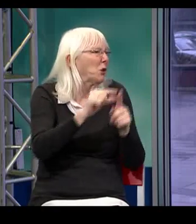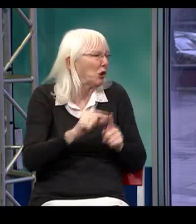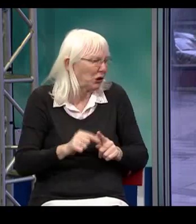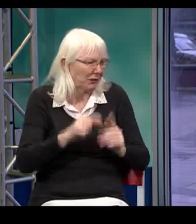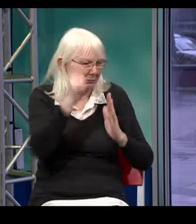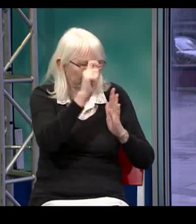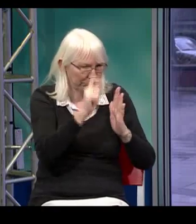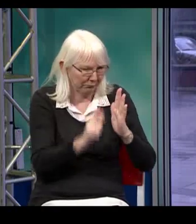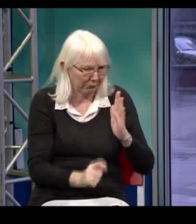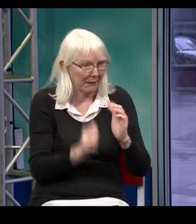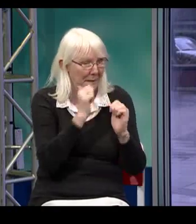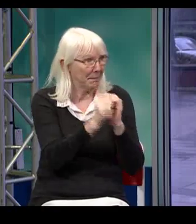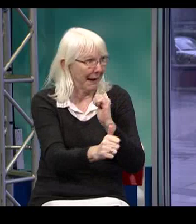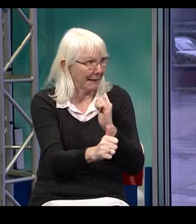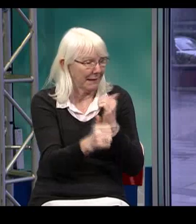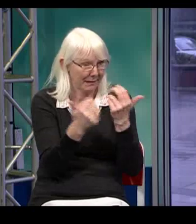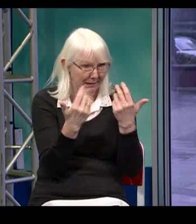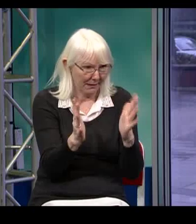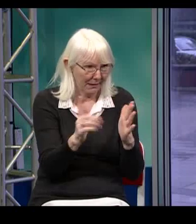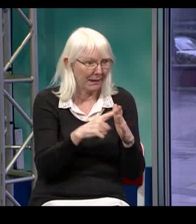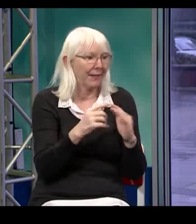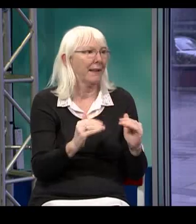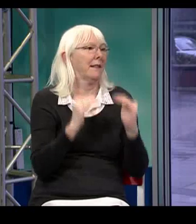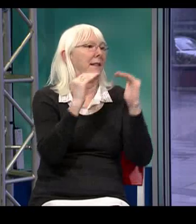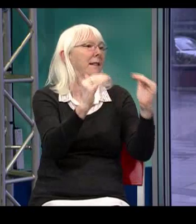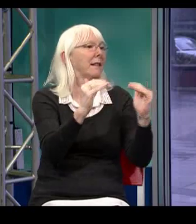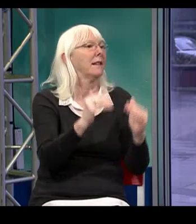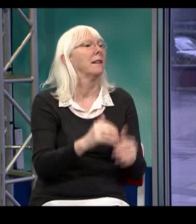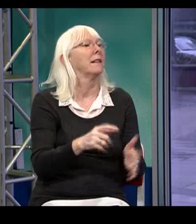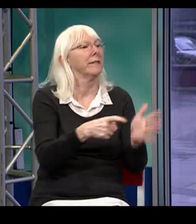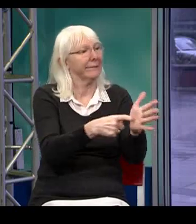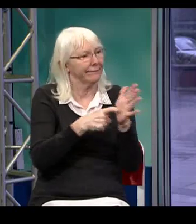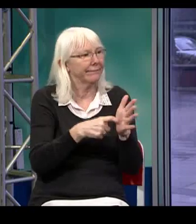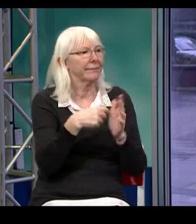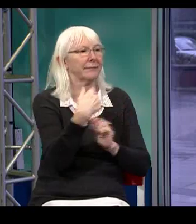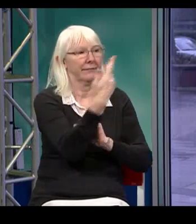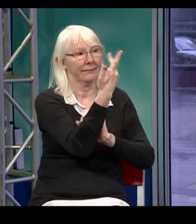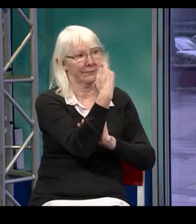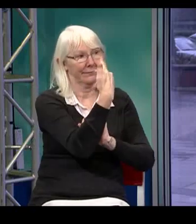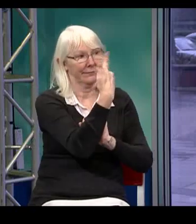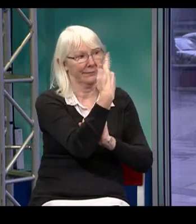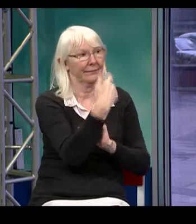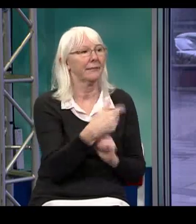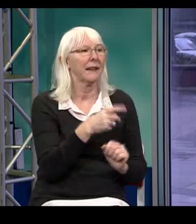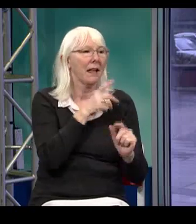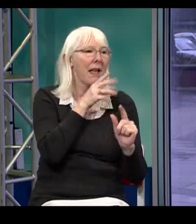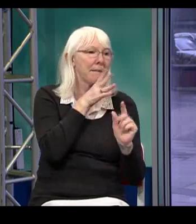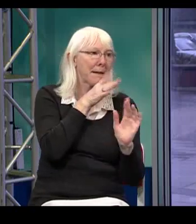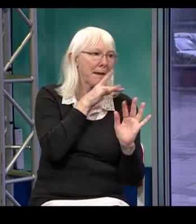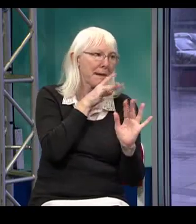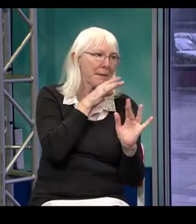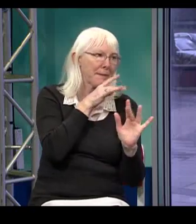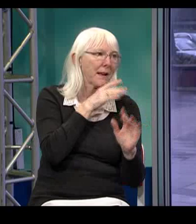they write a written test that tests their medical knowledge. Once they're successful on that part of the test, they do a videotaped